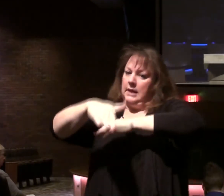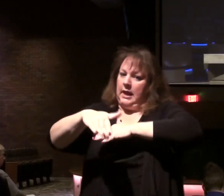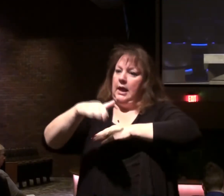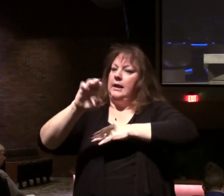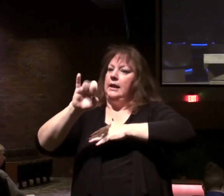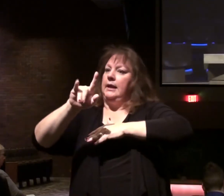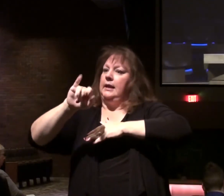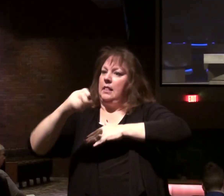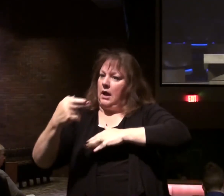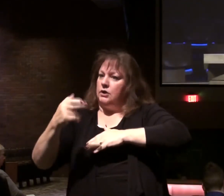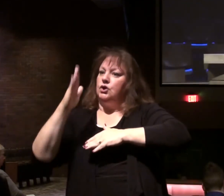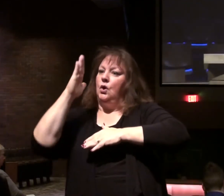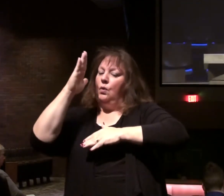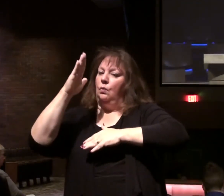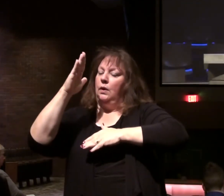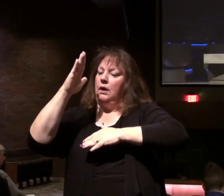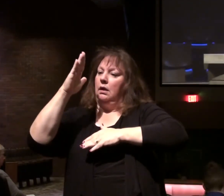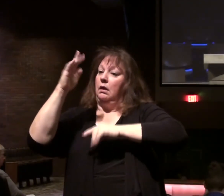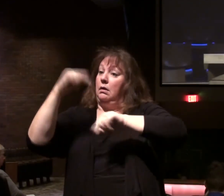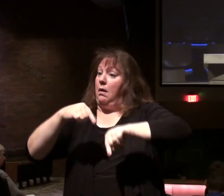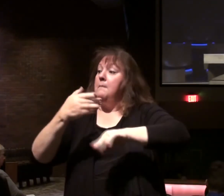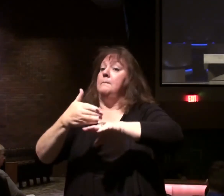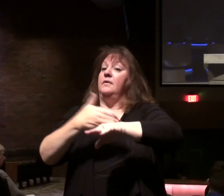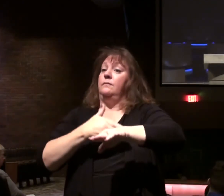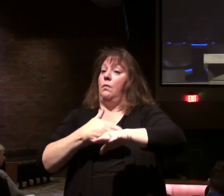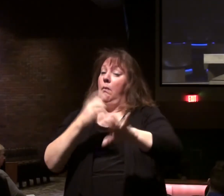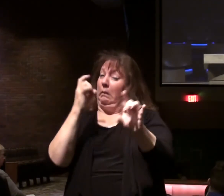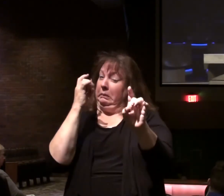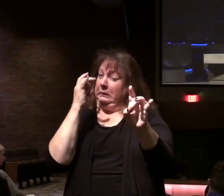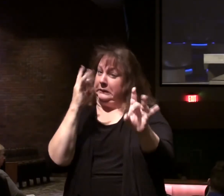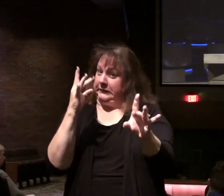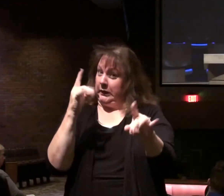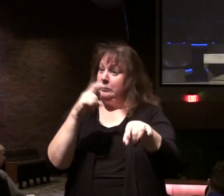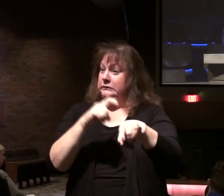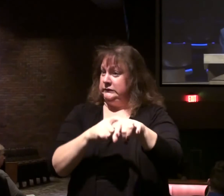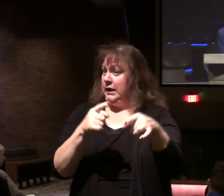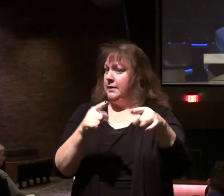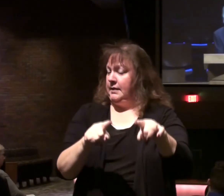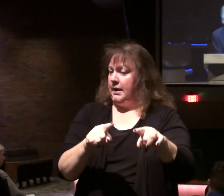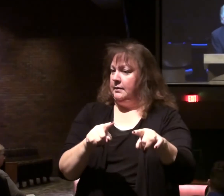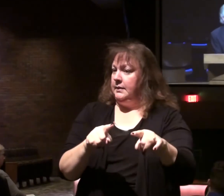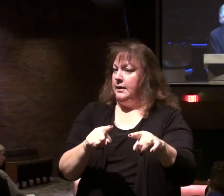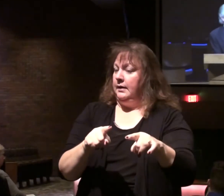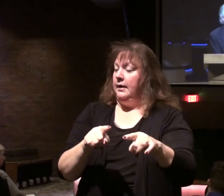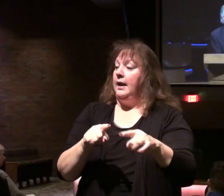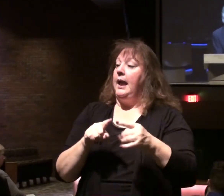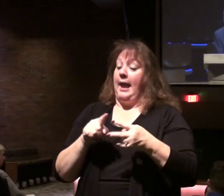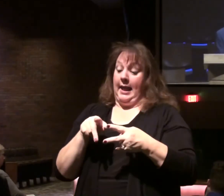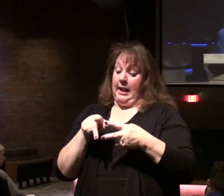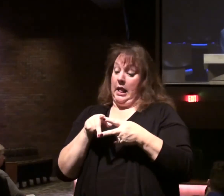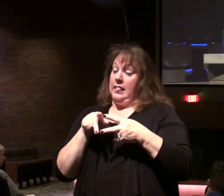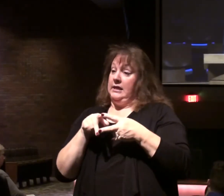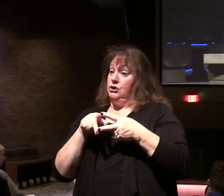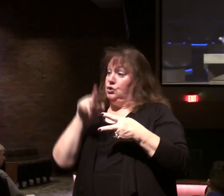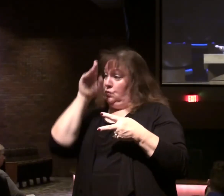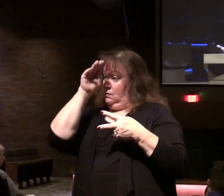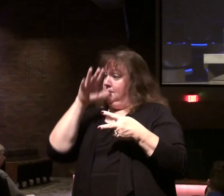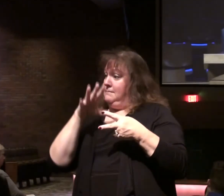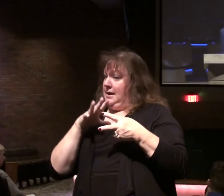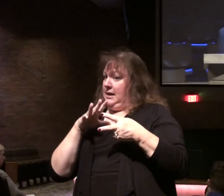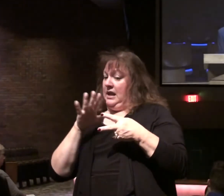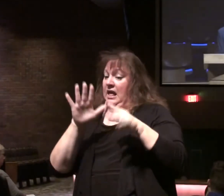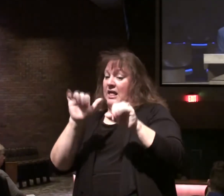prophet before the great intercedent of the Lord. And then some of the miracles done here by these two men